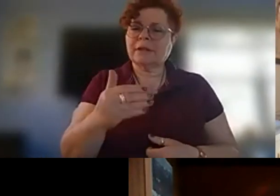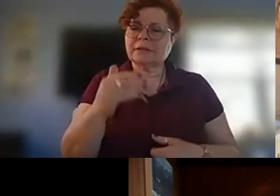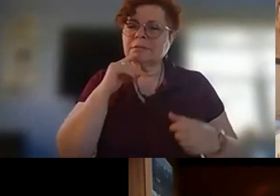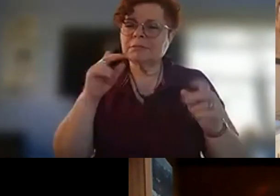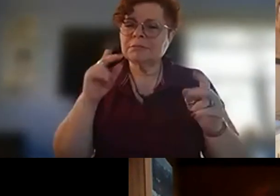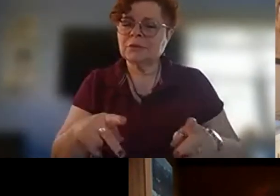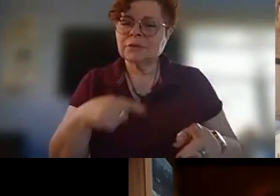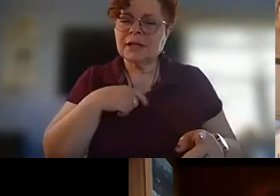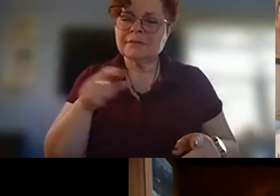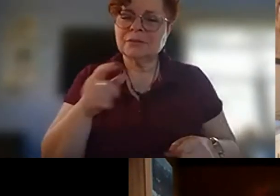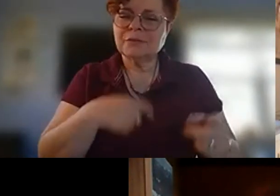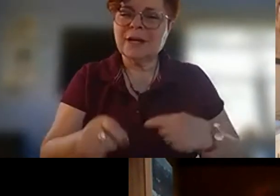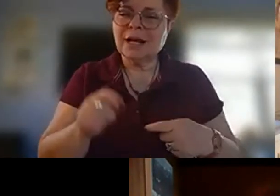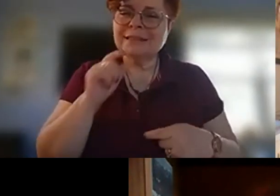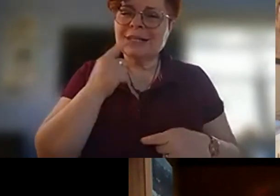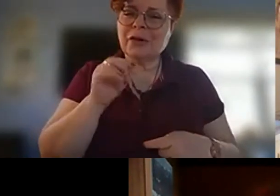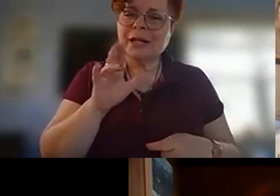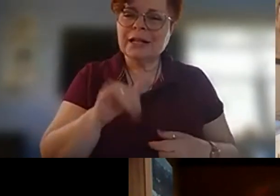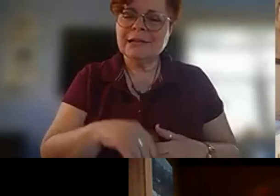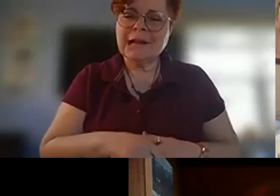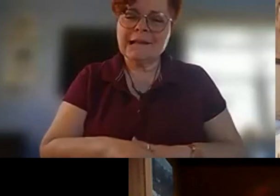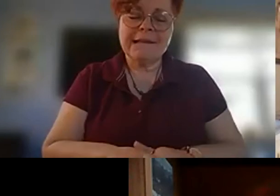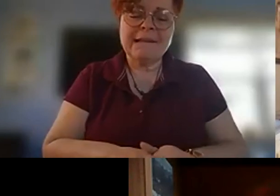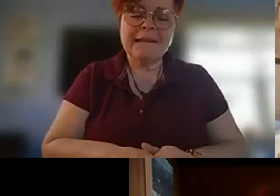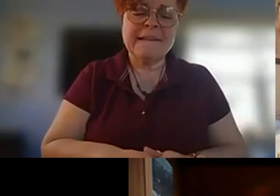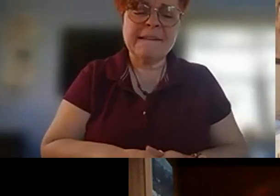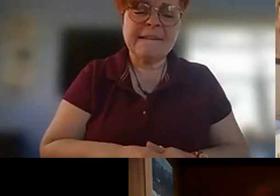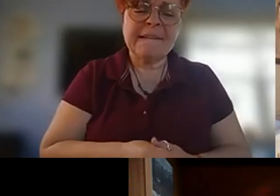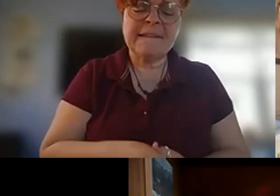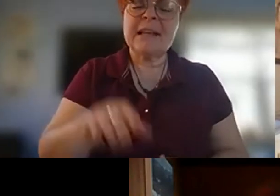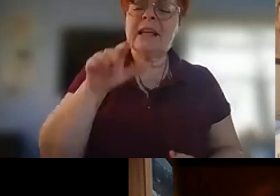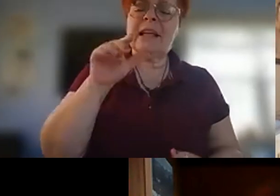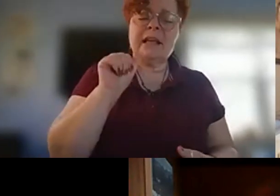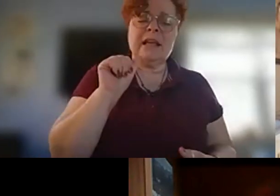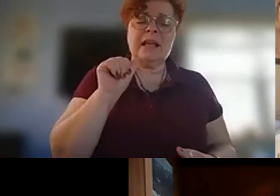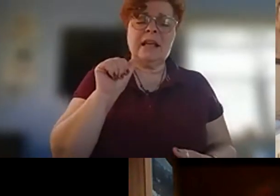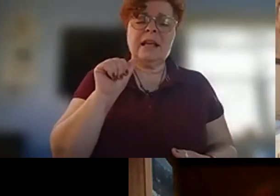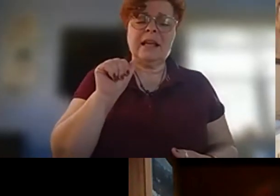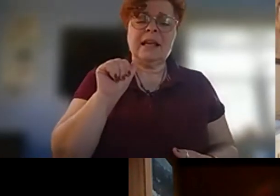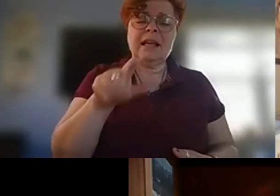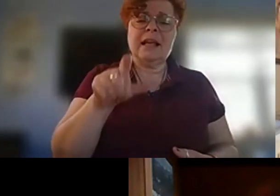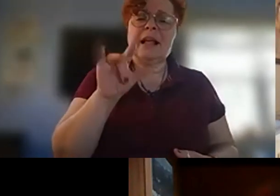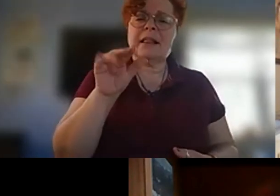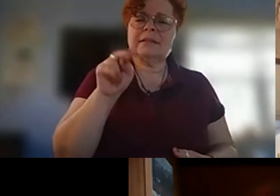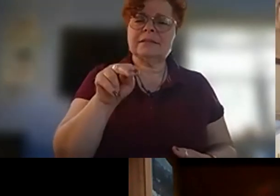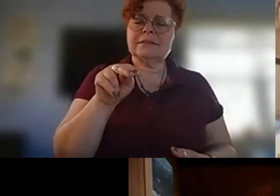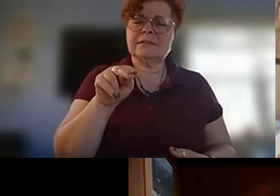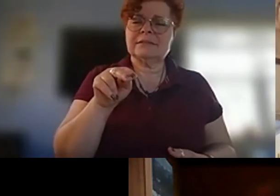gallery view here diana lee who is the second place winner